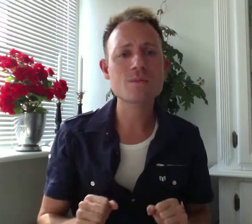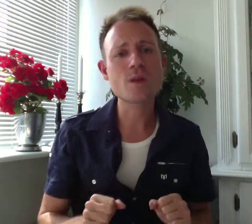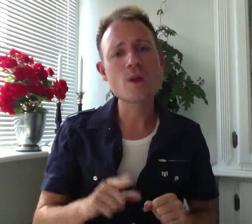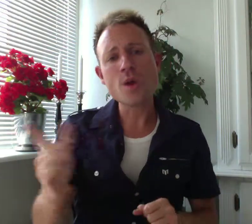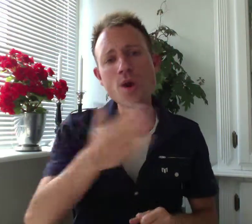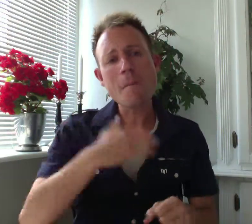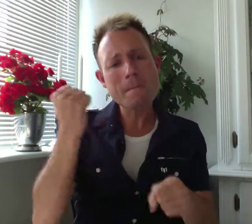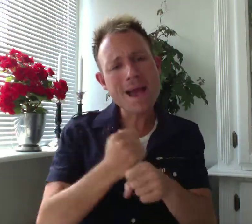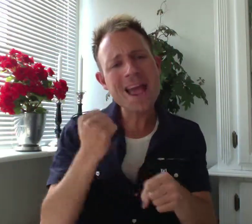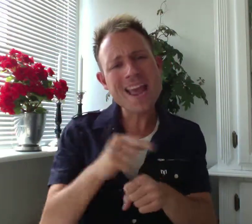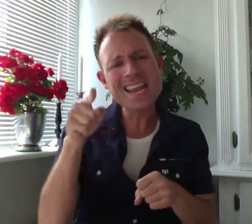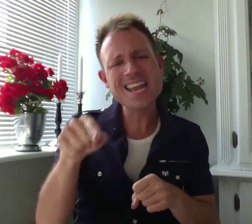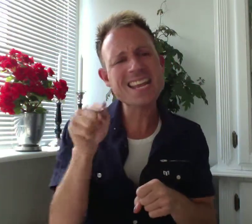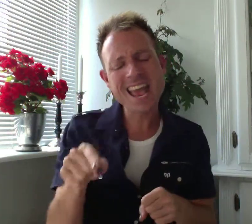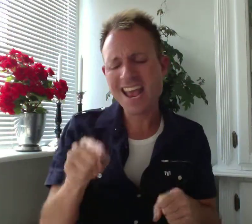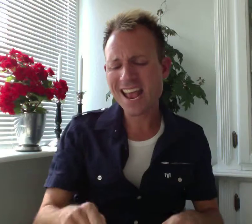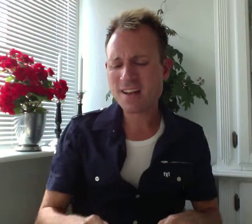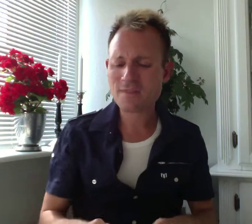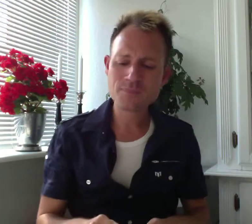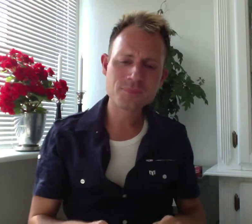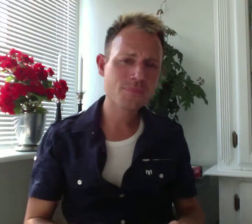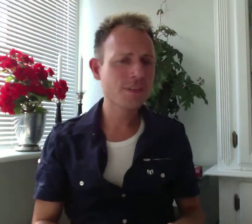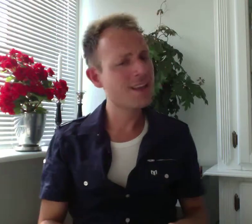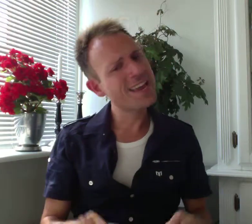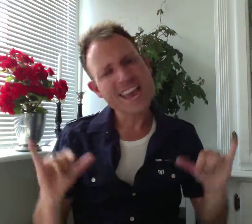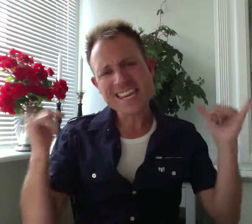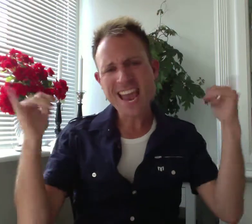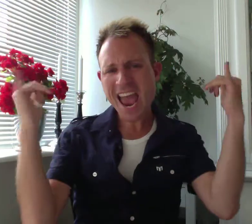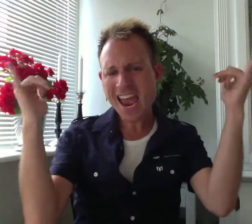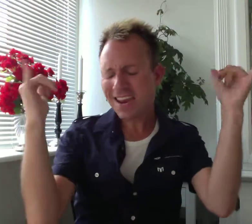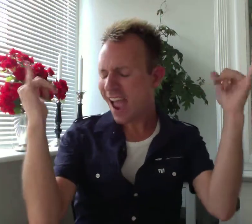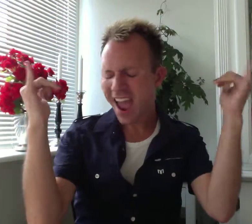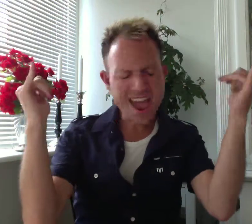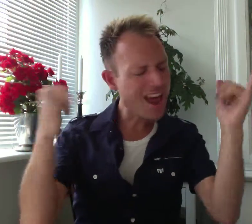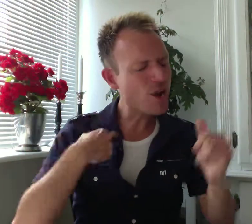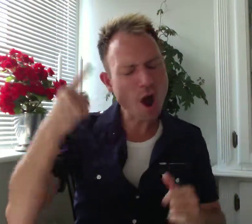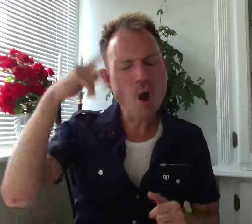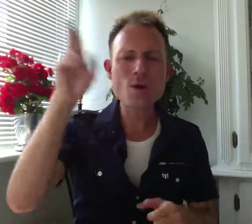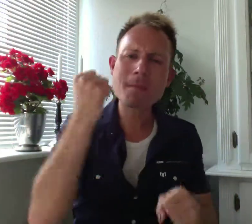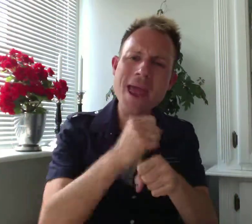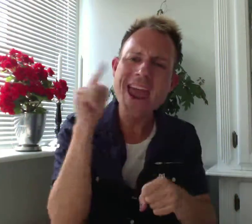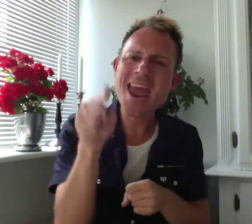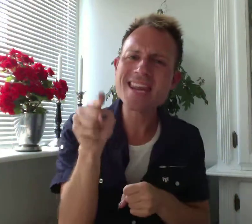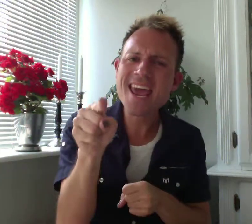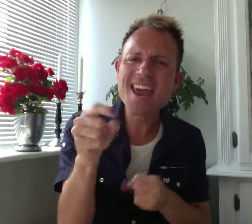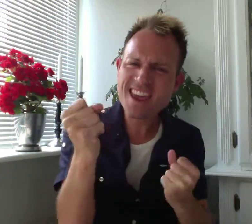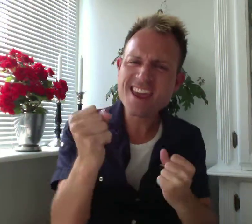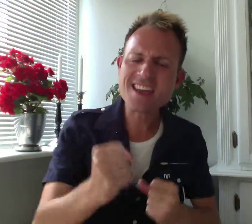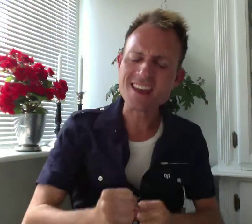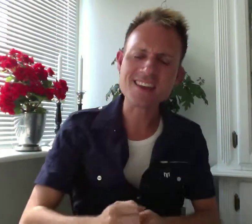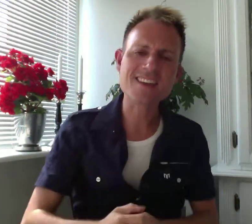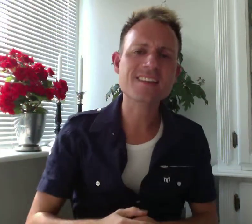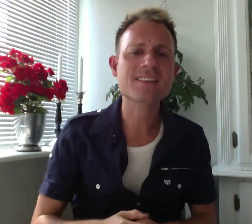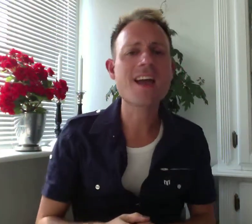You're gonna make it. Yeah, I know you can make it.